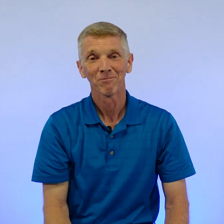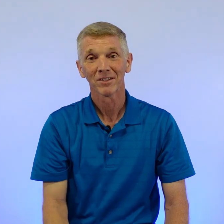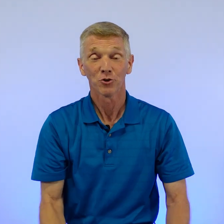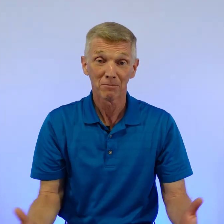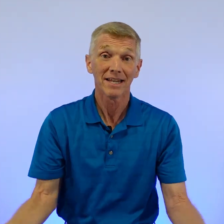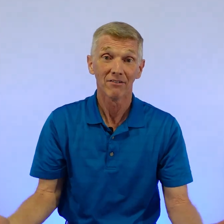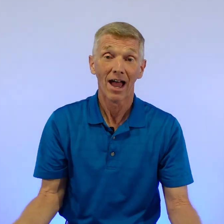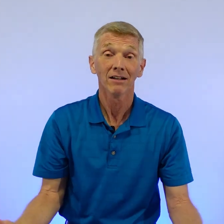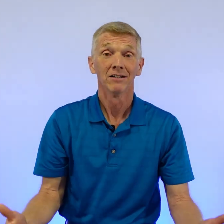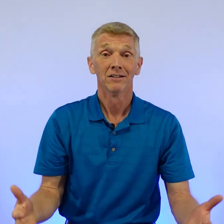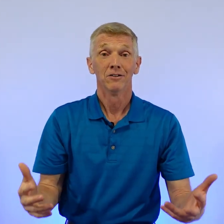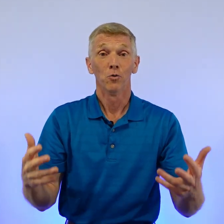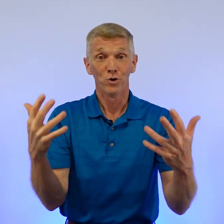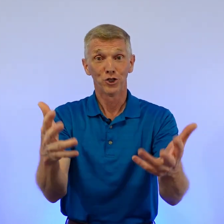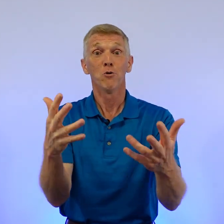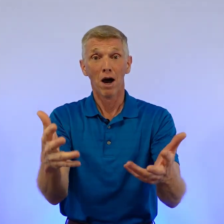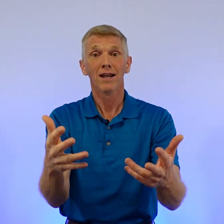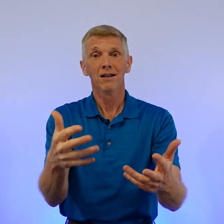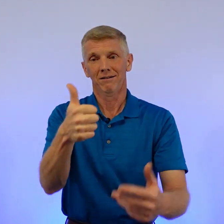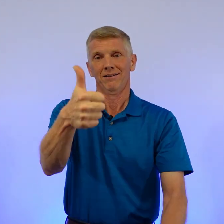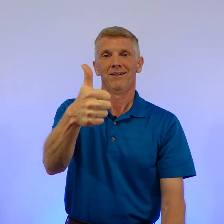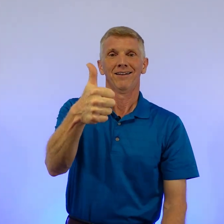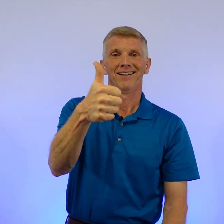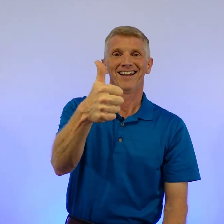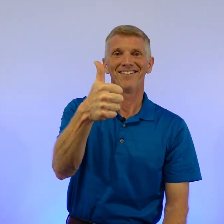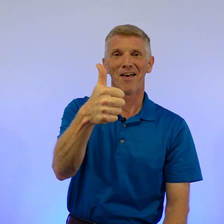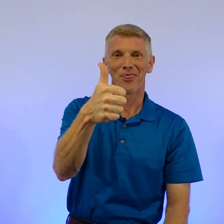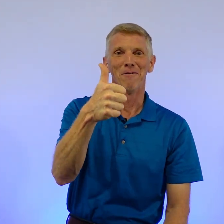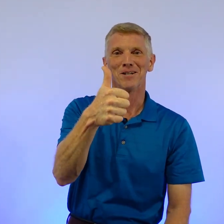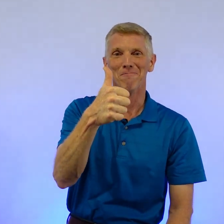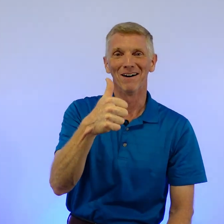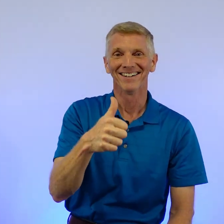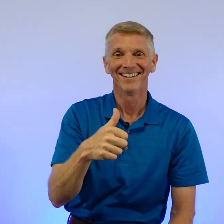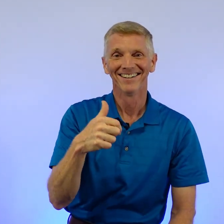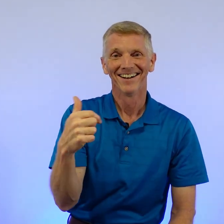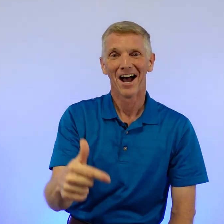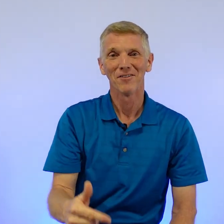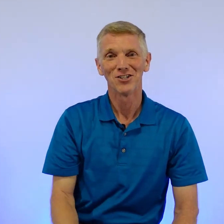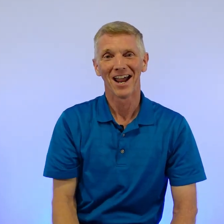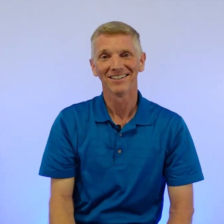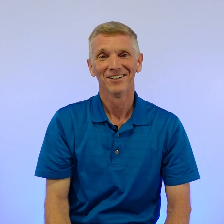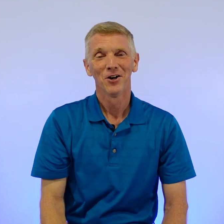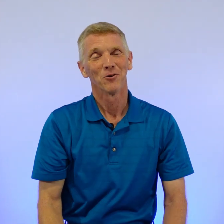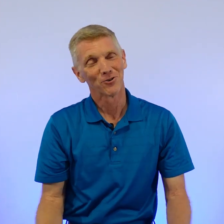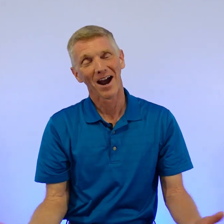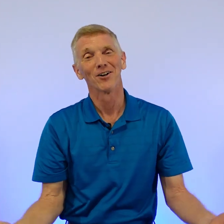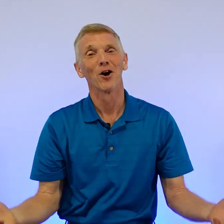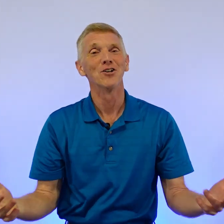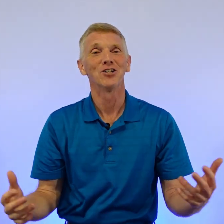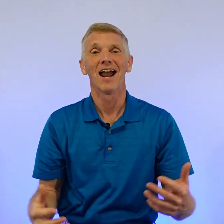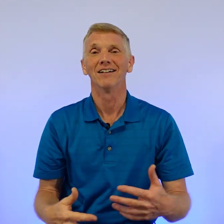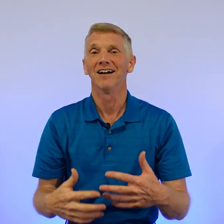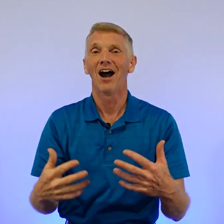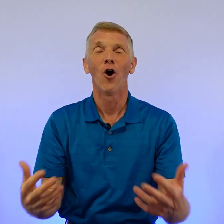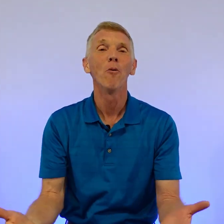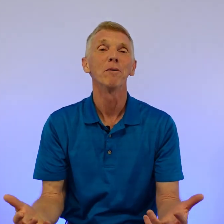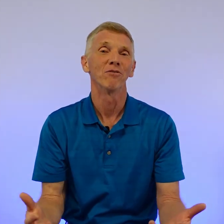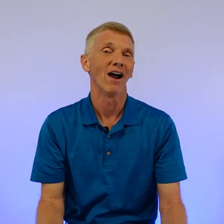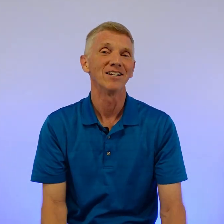So speaking of that, would you mind hitting that thumbs up button on the channel? We're trying to grow the channel. I hope it provides